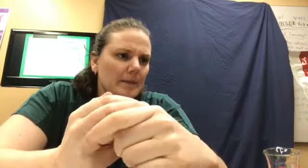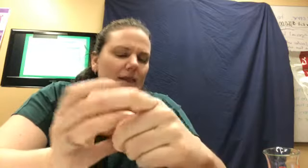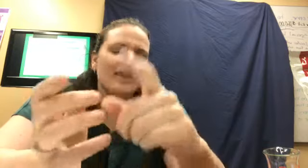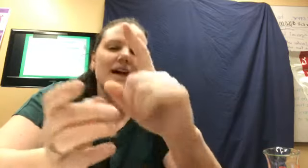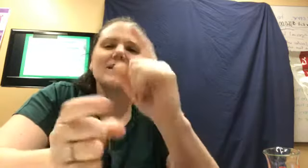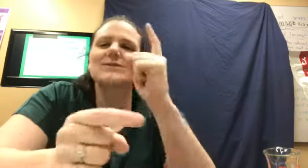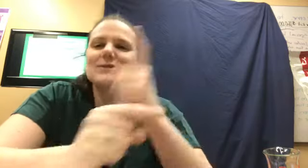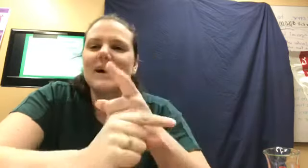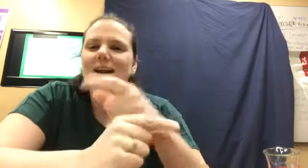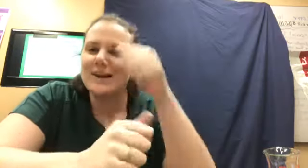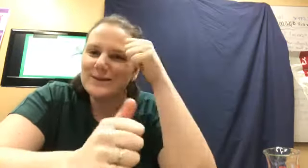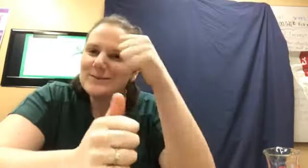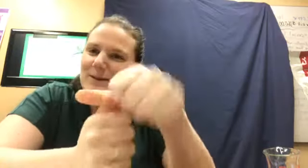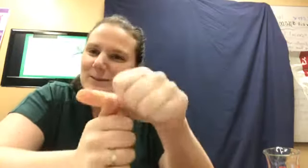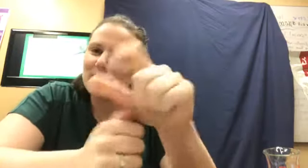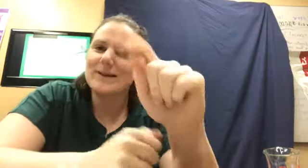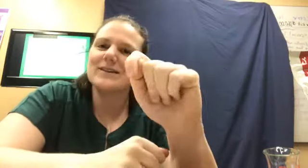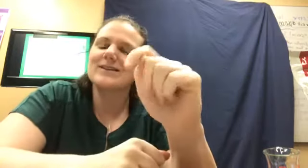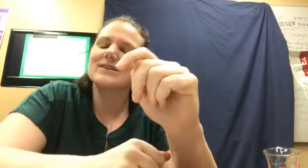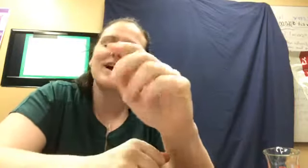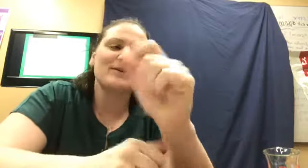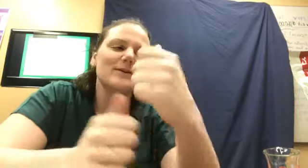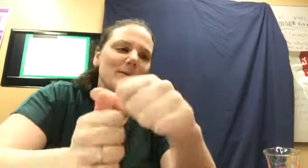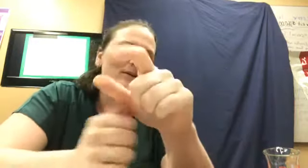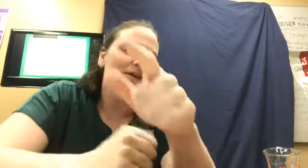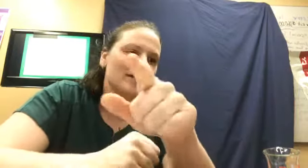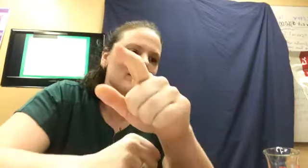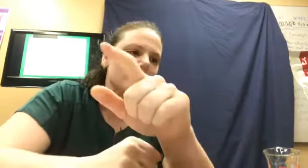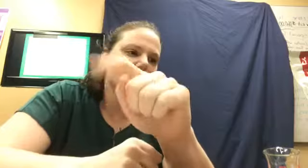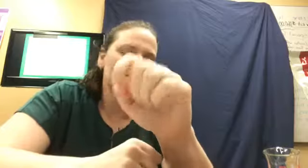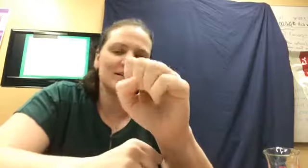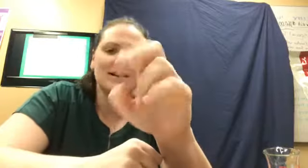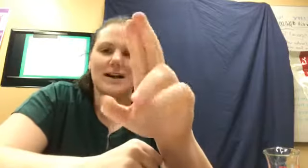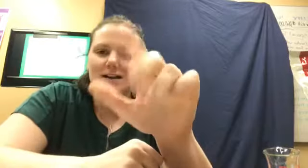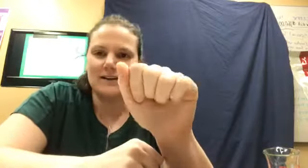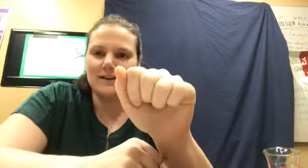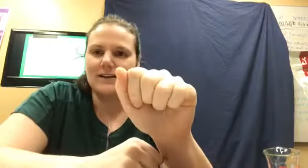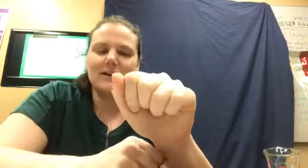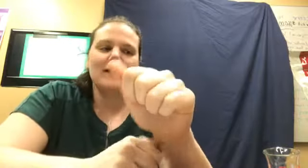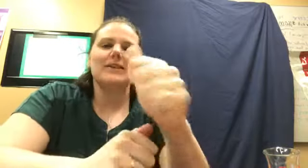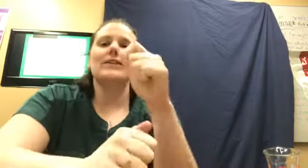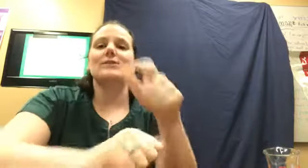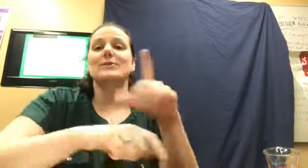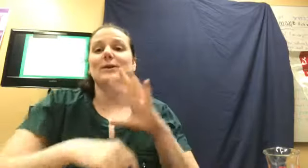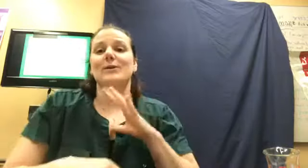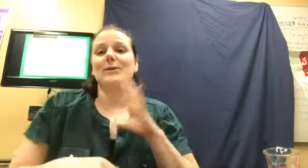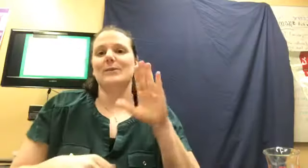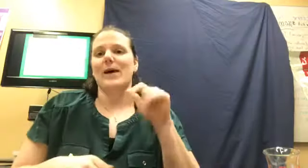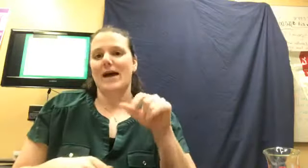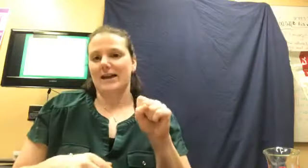That's right. remember. I remember you, Teresa. Those were cool bags.